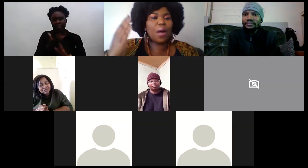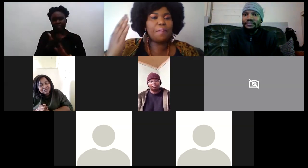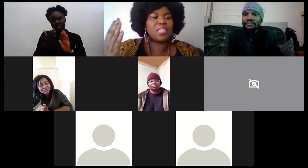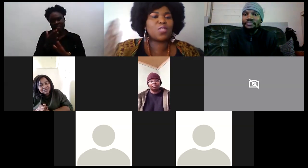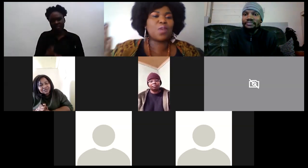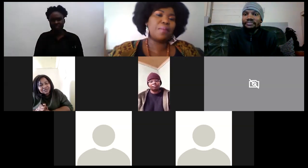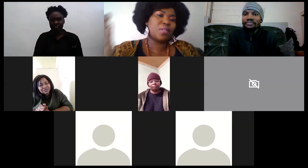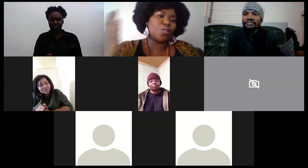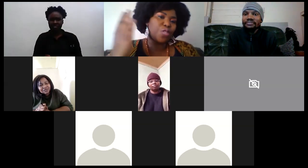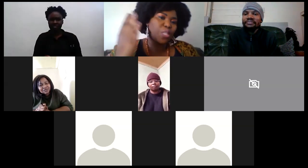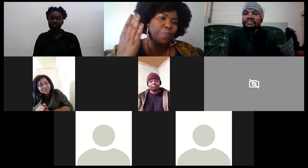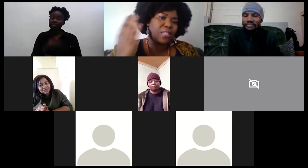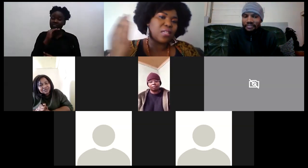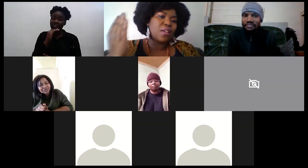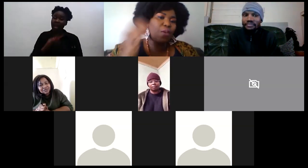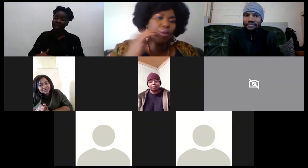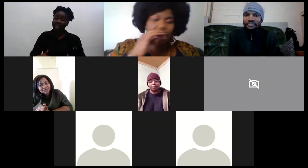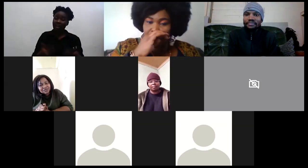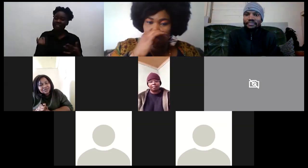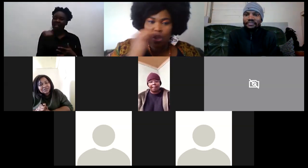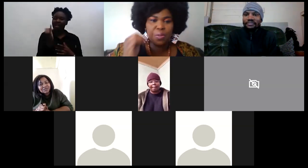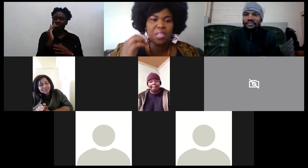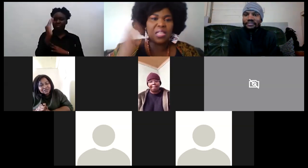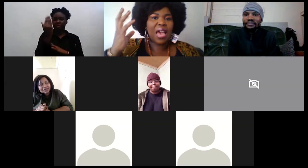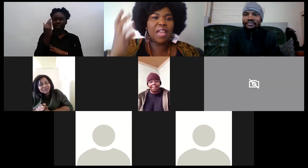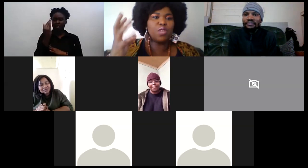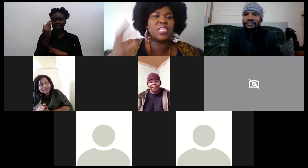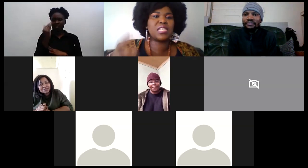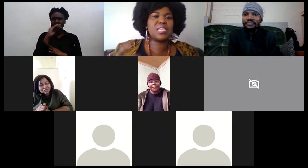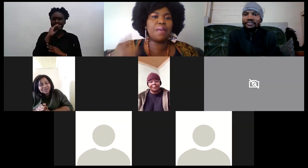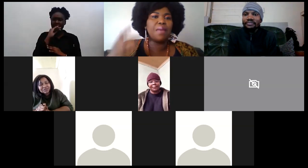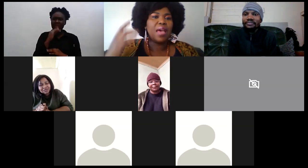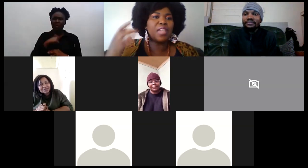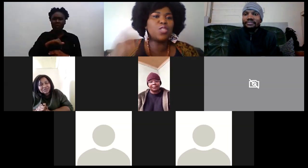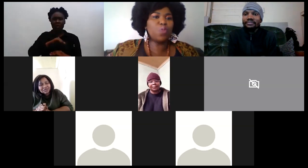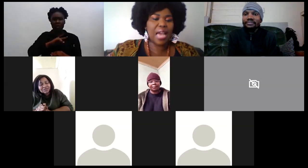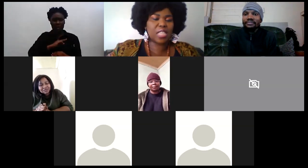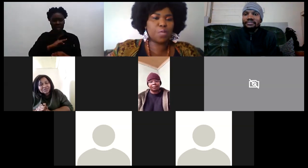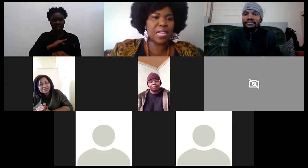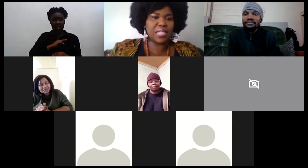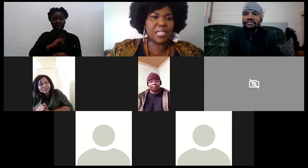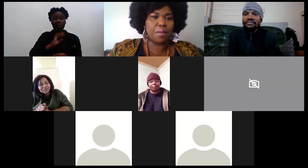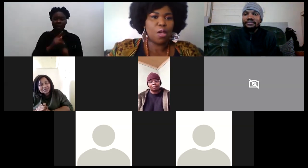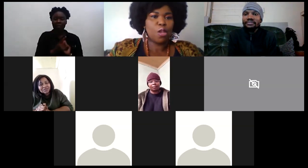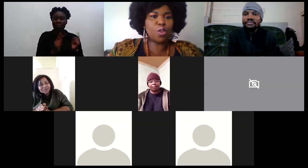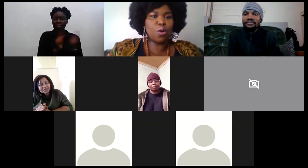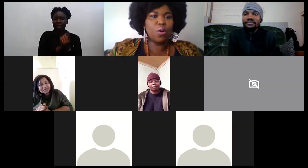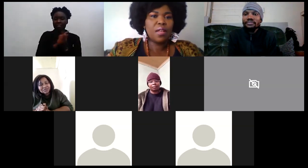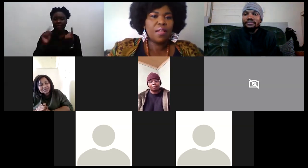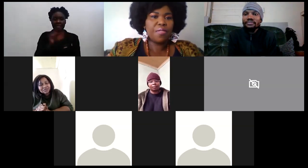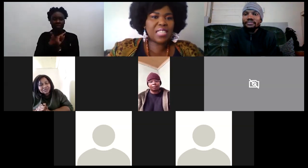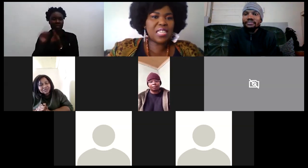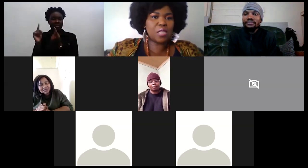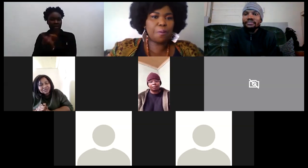those who are meant to come into your space they will come into your space and you will see them and you will experience them so